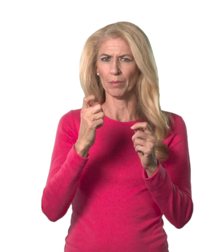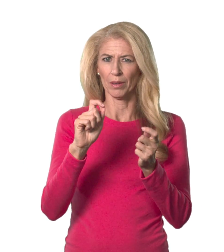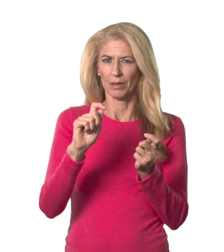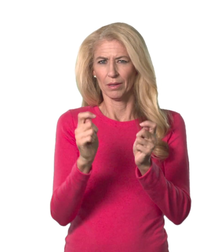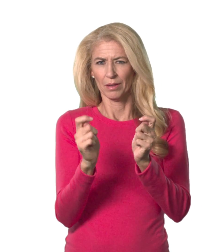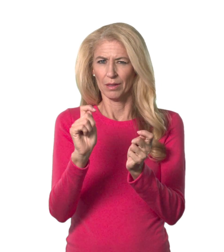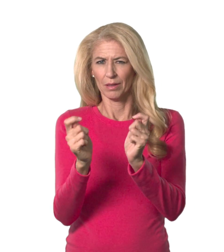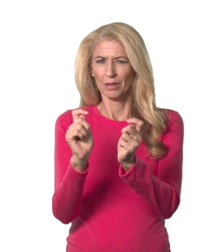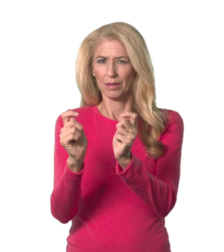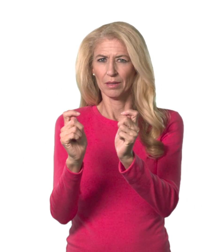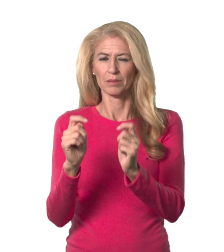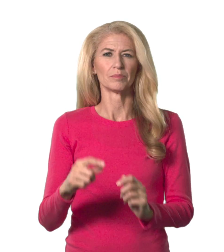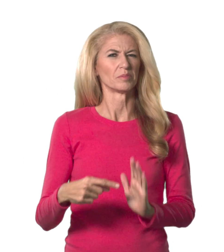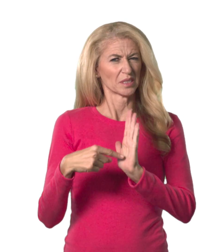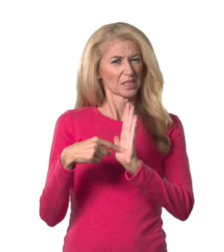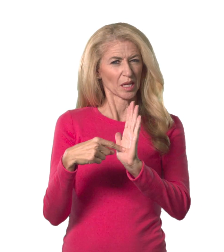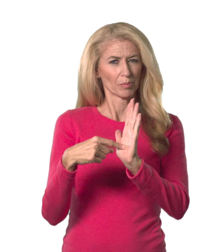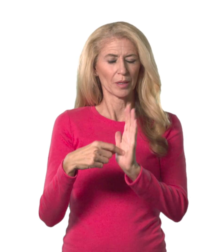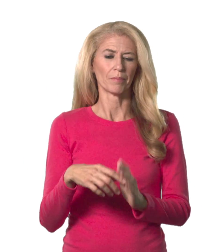a little different. For example,